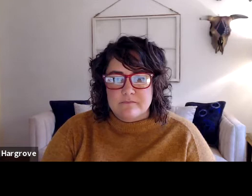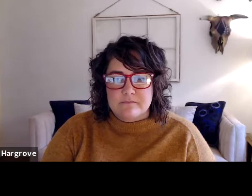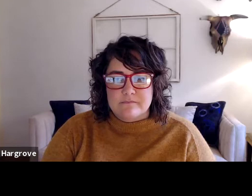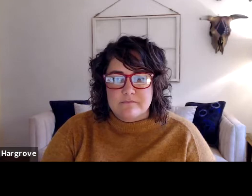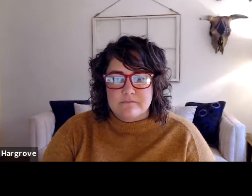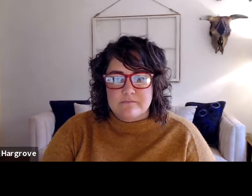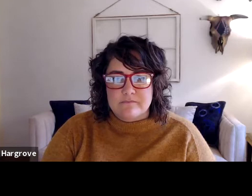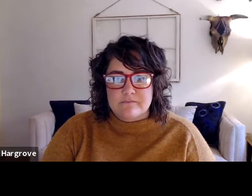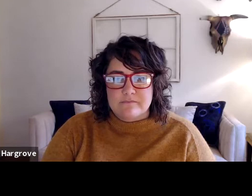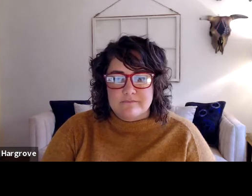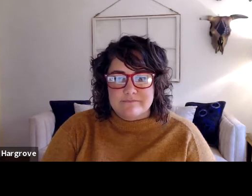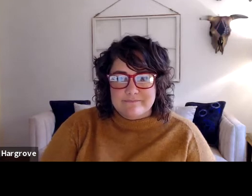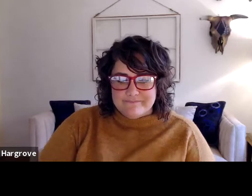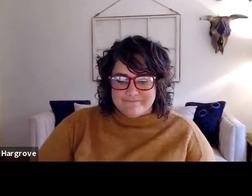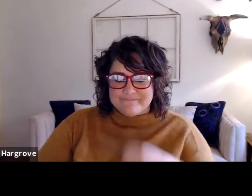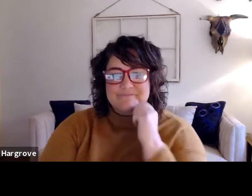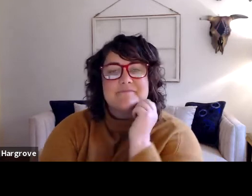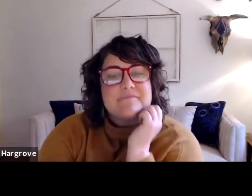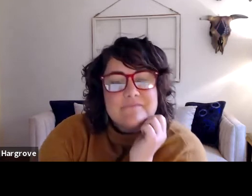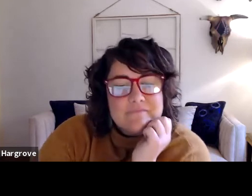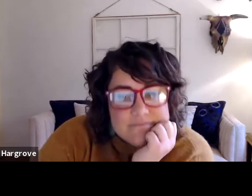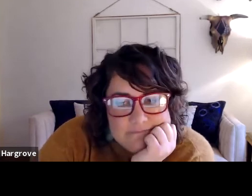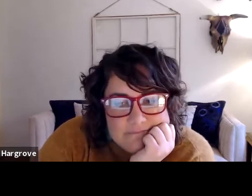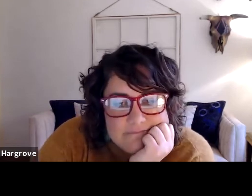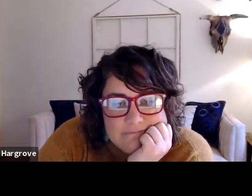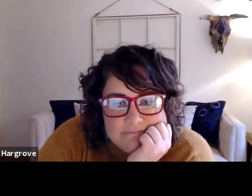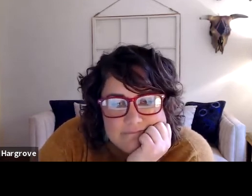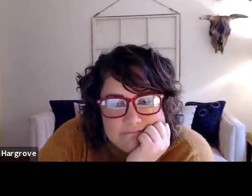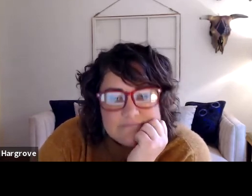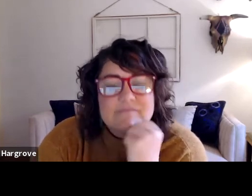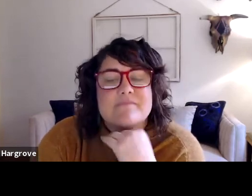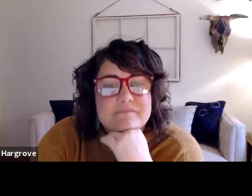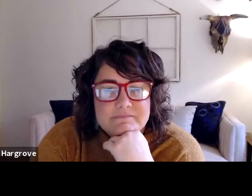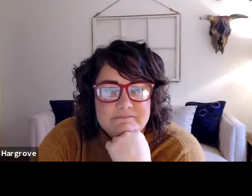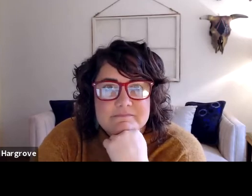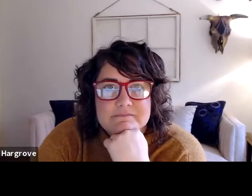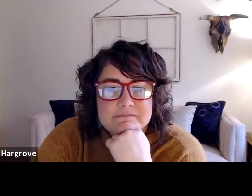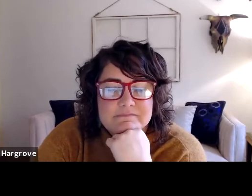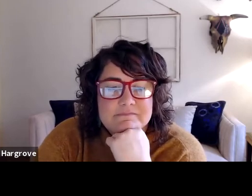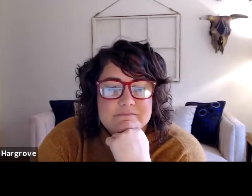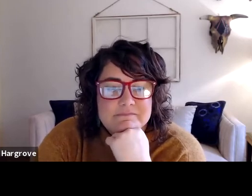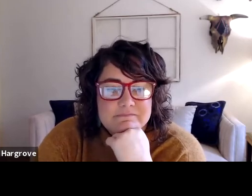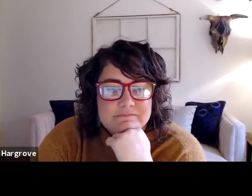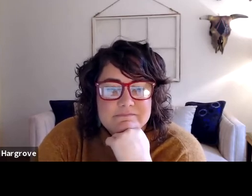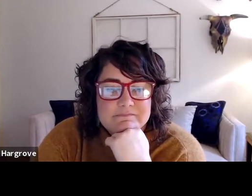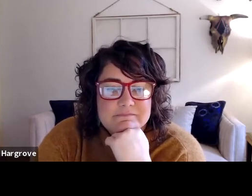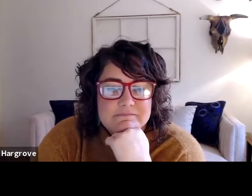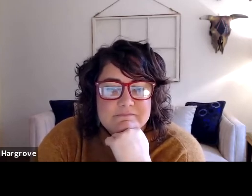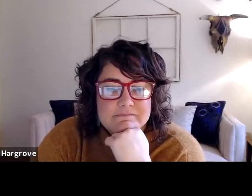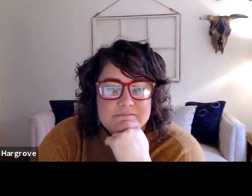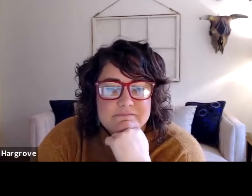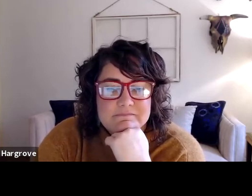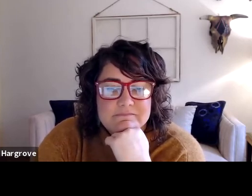wherever you are. So if you're in the car traveling, you can still join in on the workshop. Or if you're